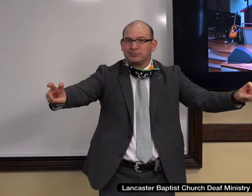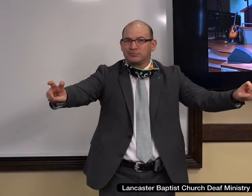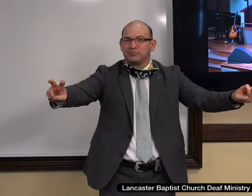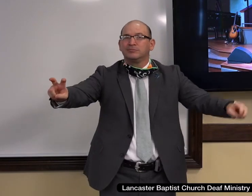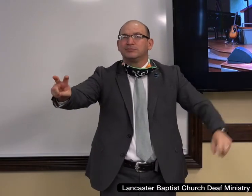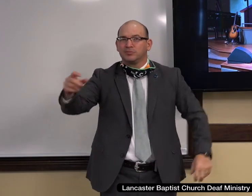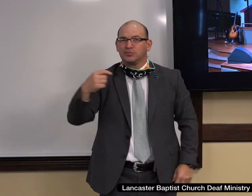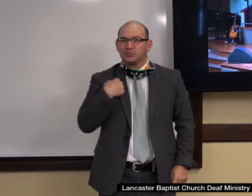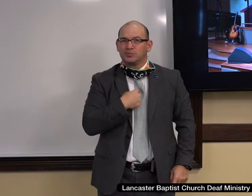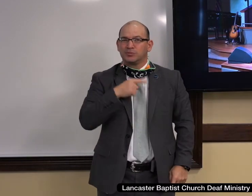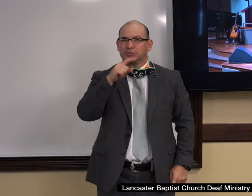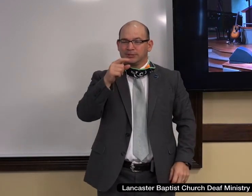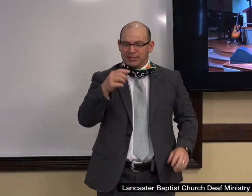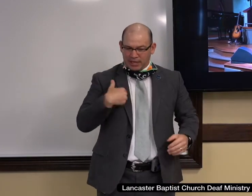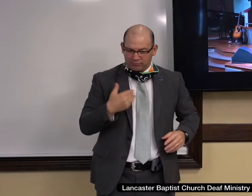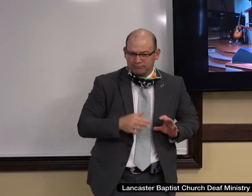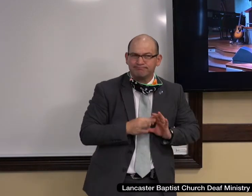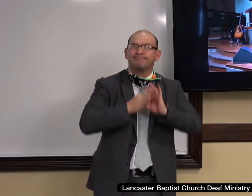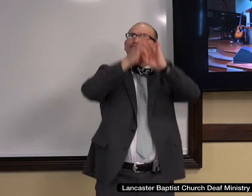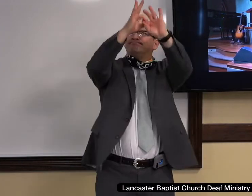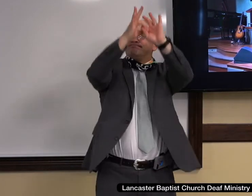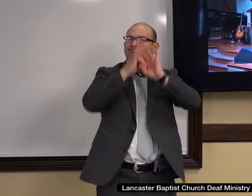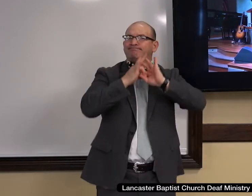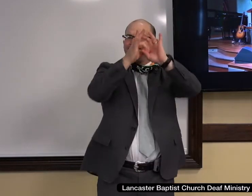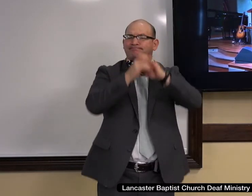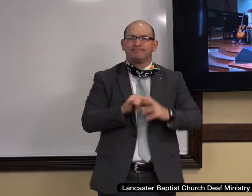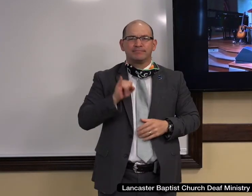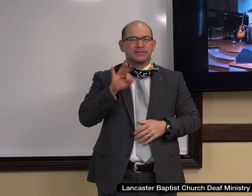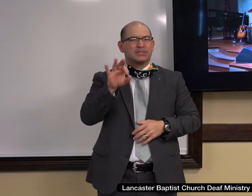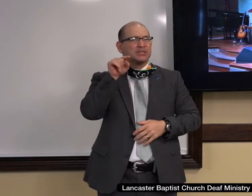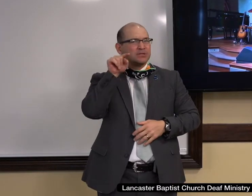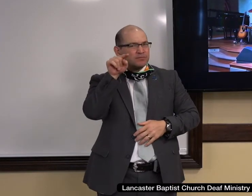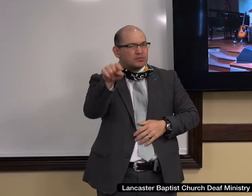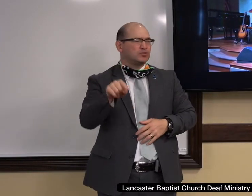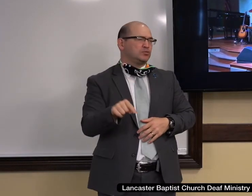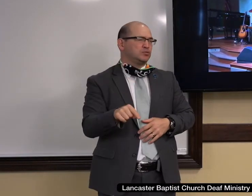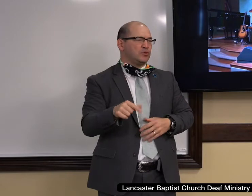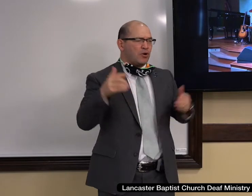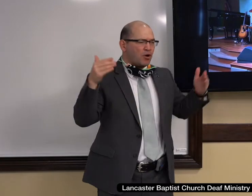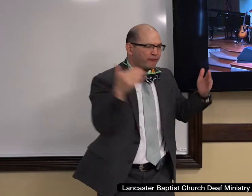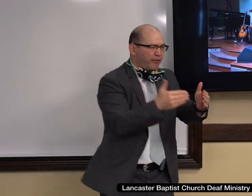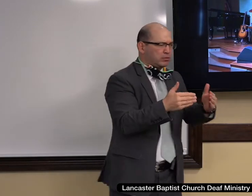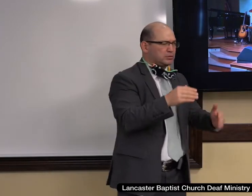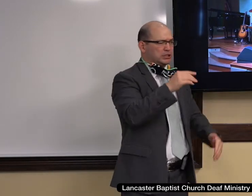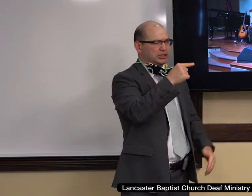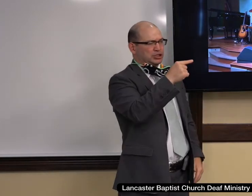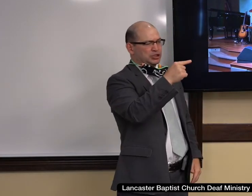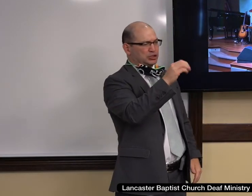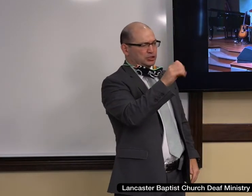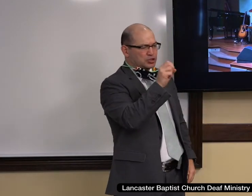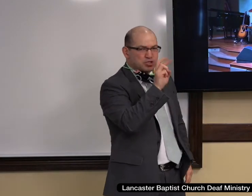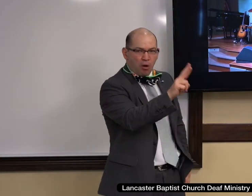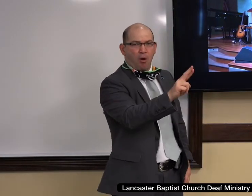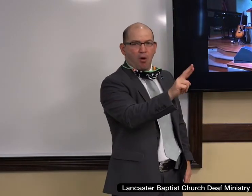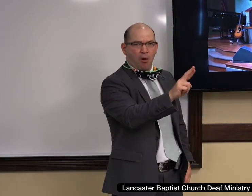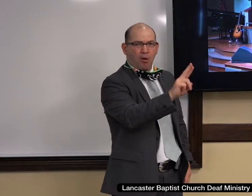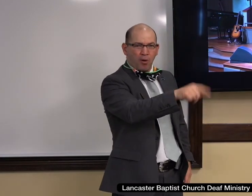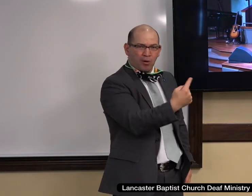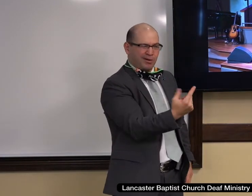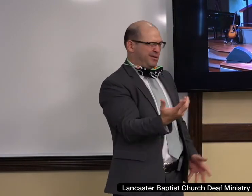If your gender is your cornerstone, then that's all you want to talk about. That's all you you want to push. But I'm trying to say for the church of Jesus Christ,